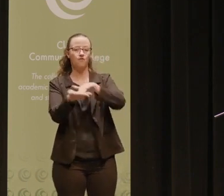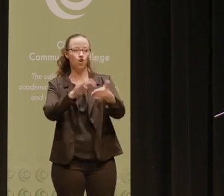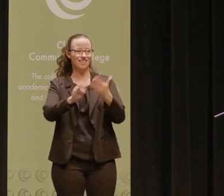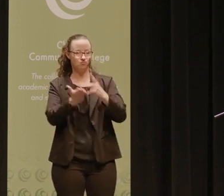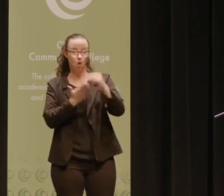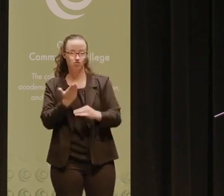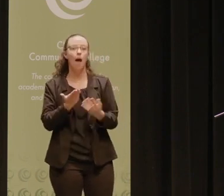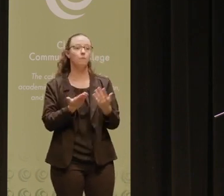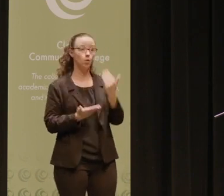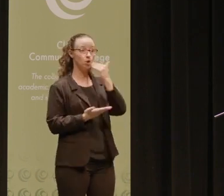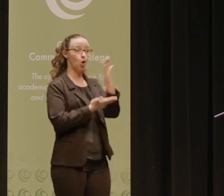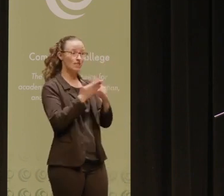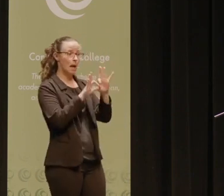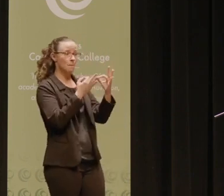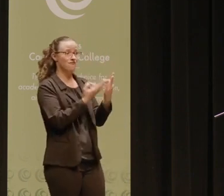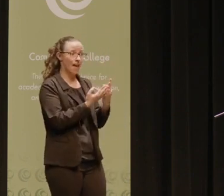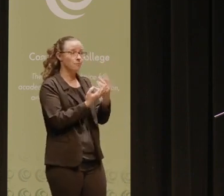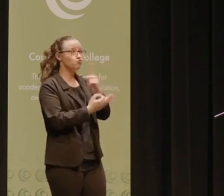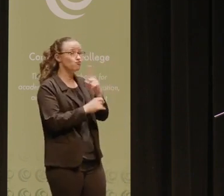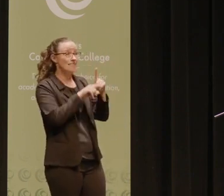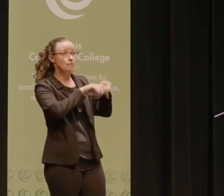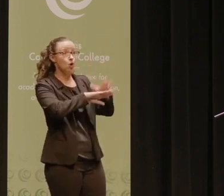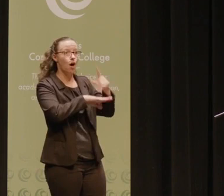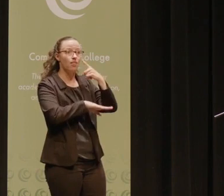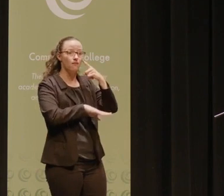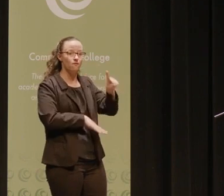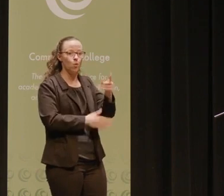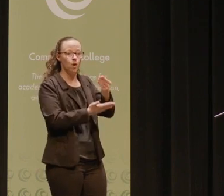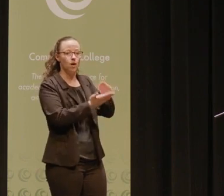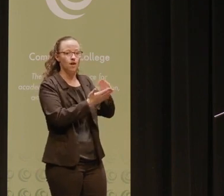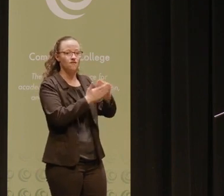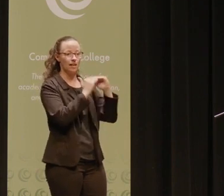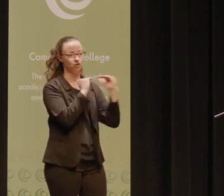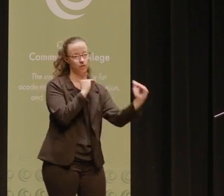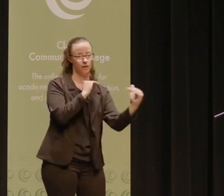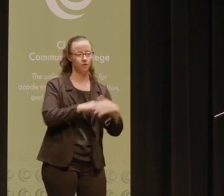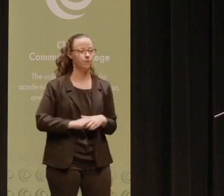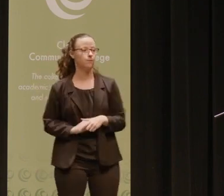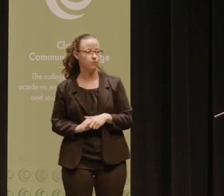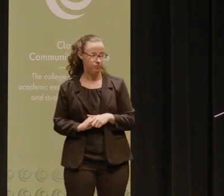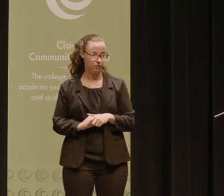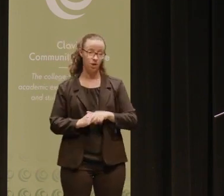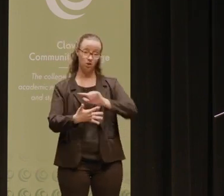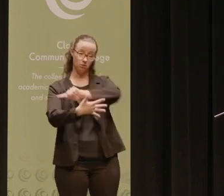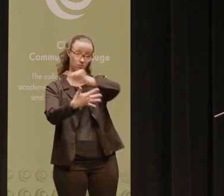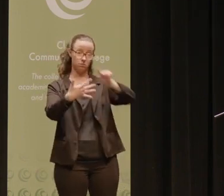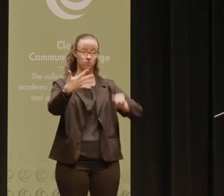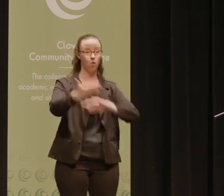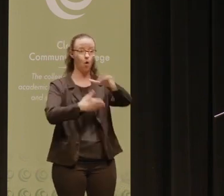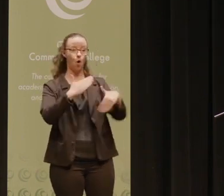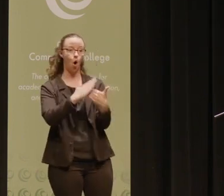some of us in this room today, were counting on for much needed financial relief. And all of these issues,